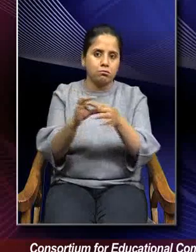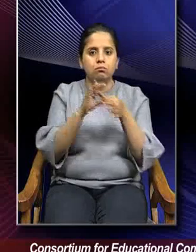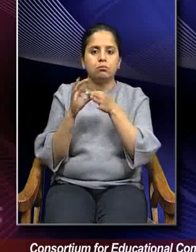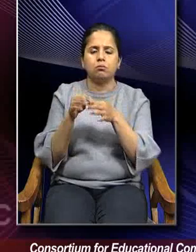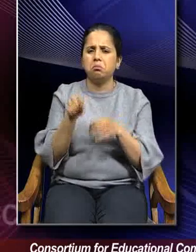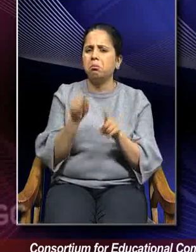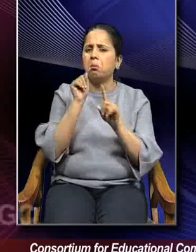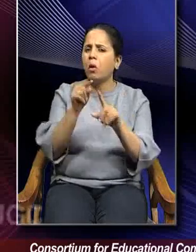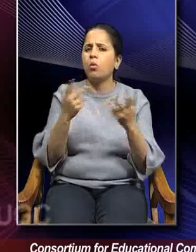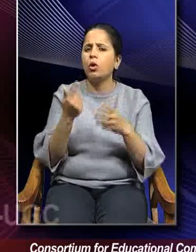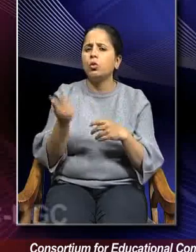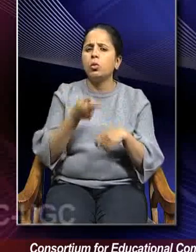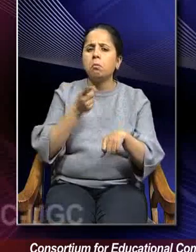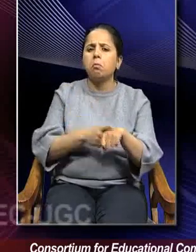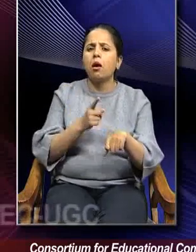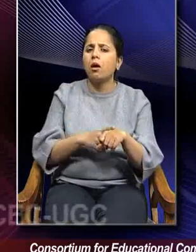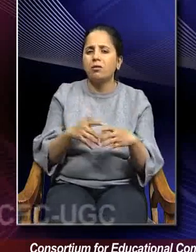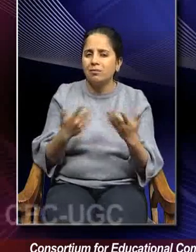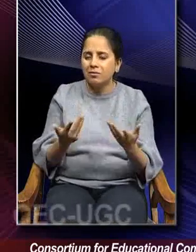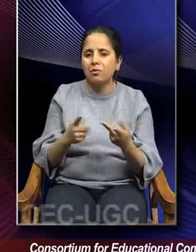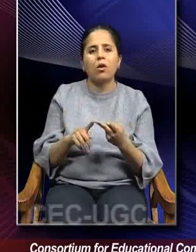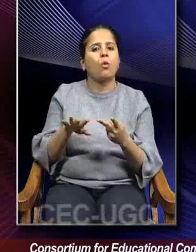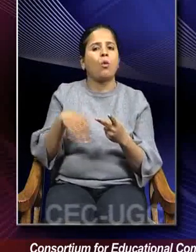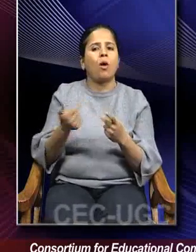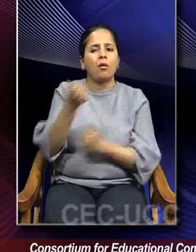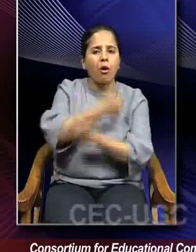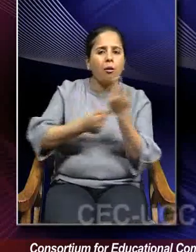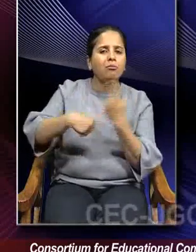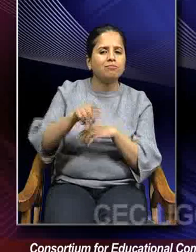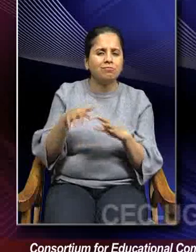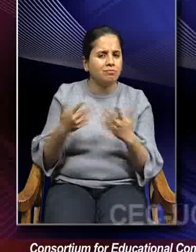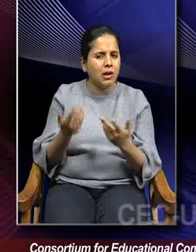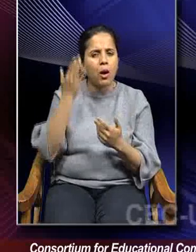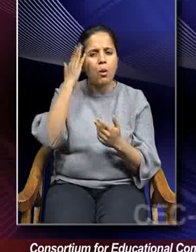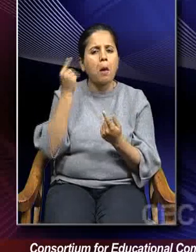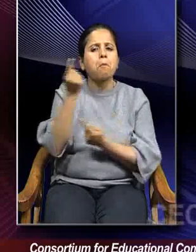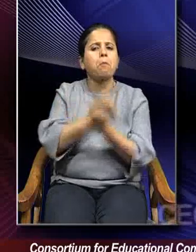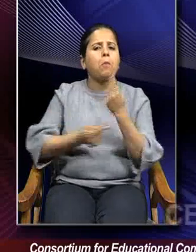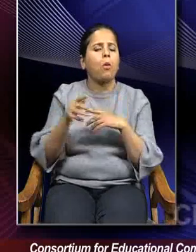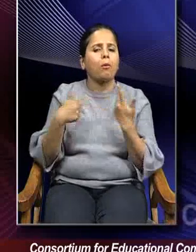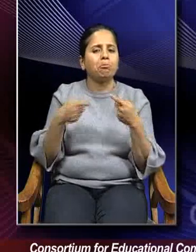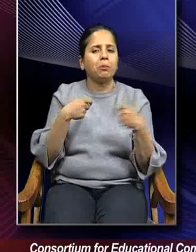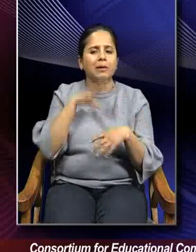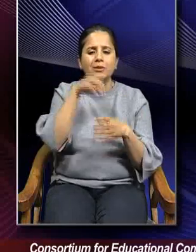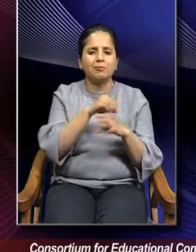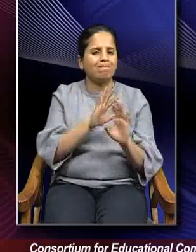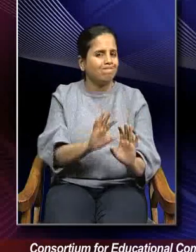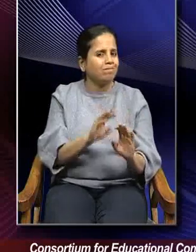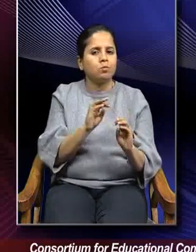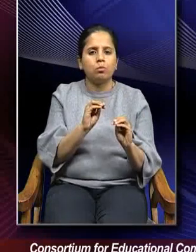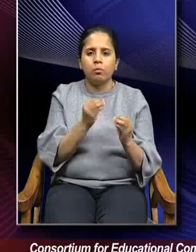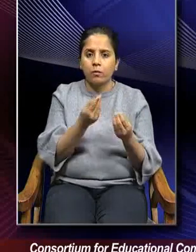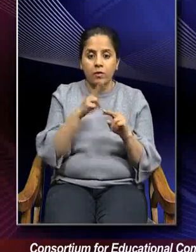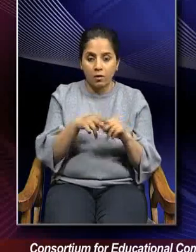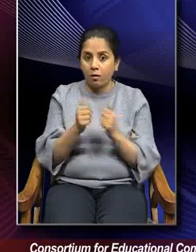using Dhand or what is the point of using Bheed? Why to do politics into the business organization, when